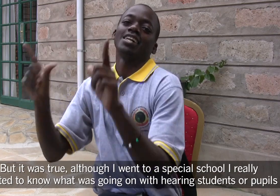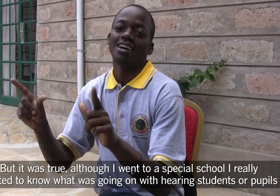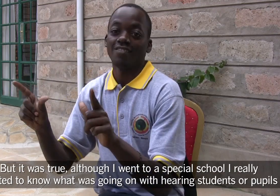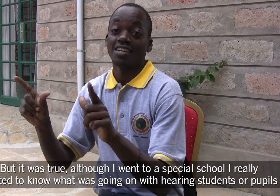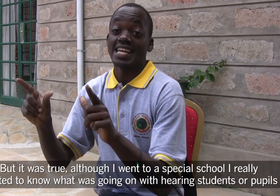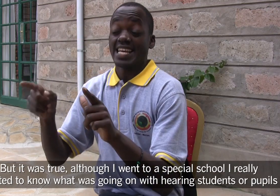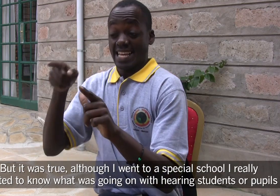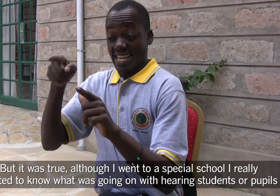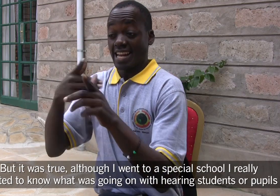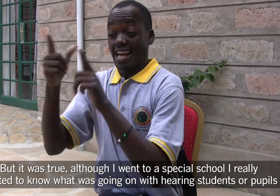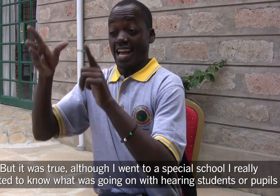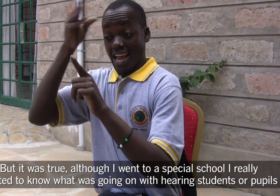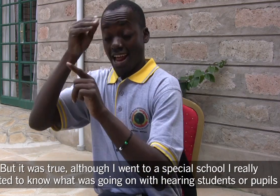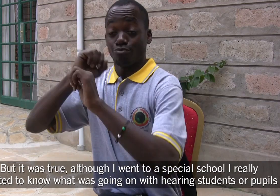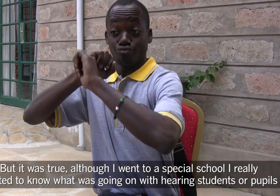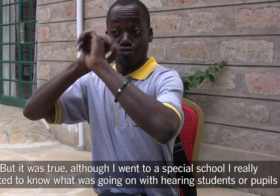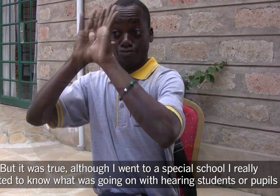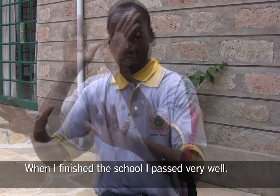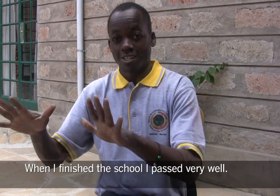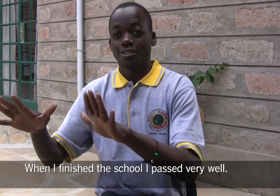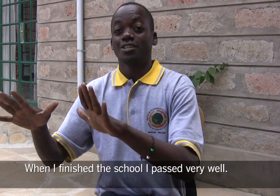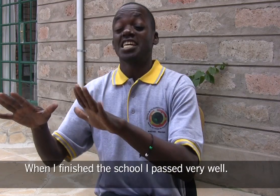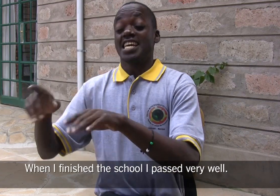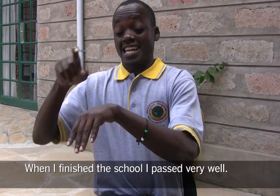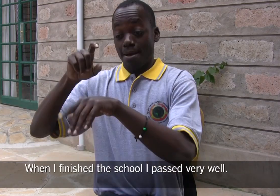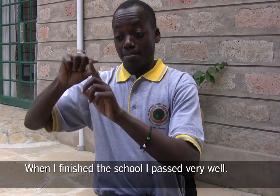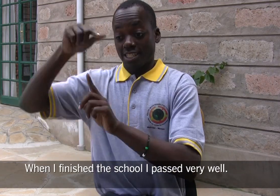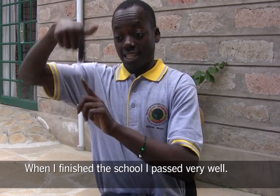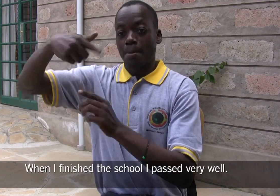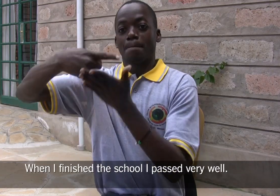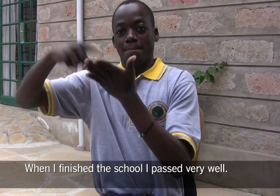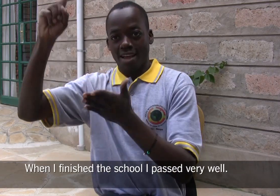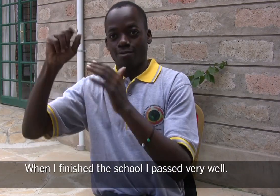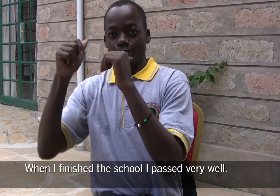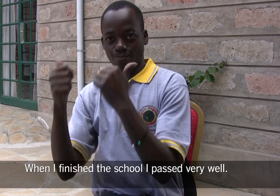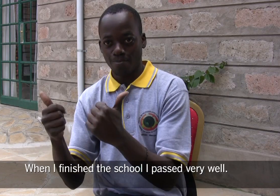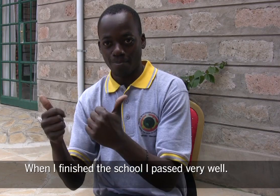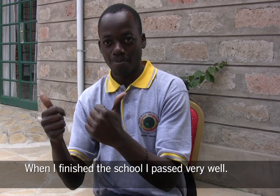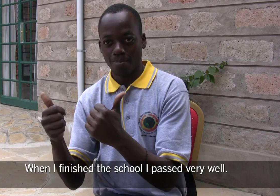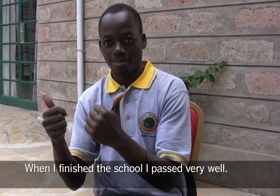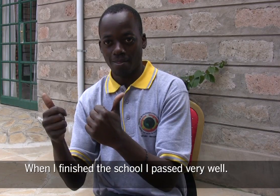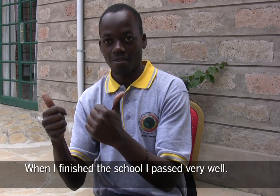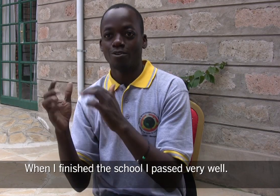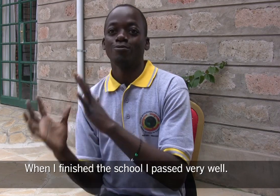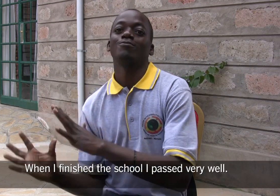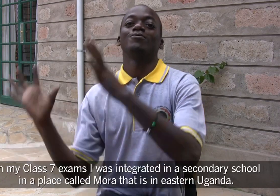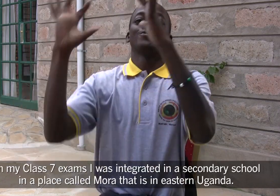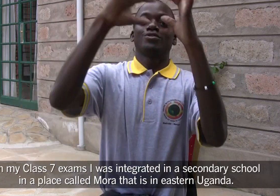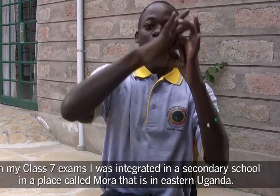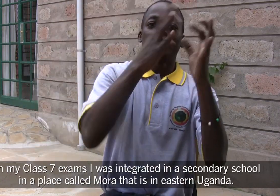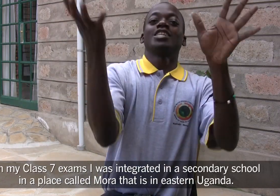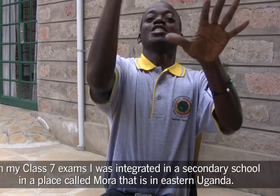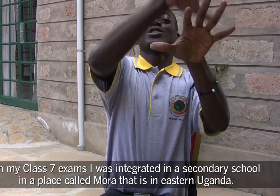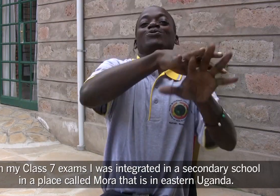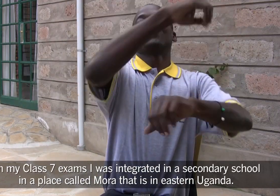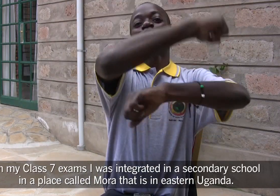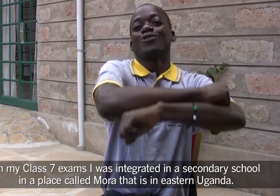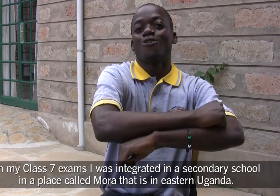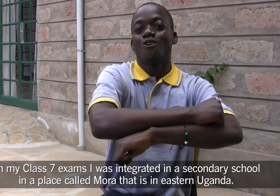students or pupils. When I finished the school, I passed very well. My class 7 exams,